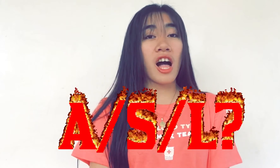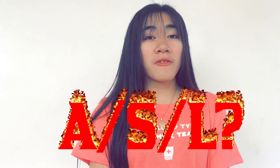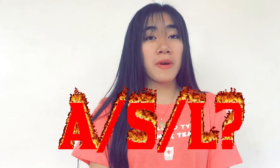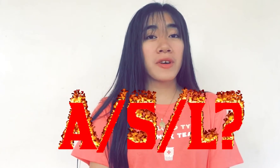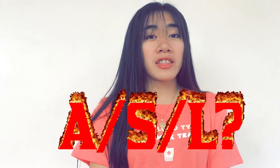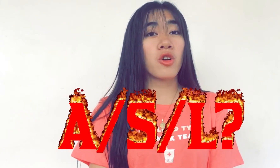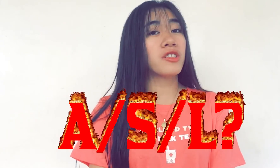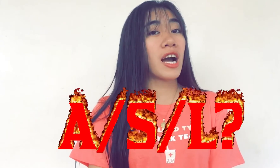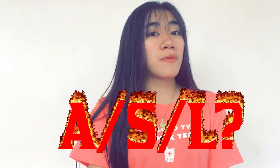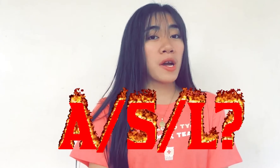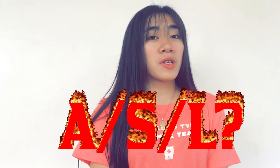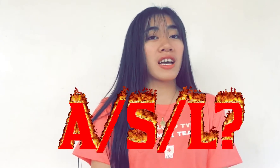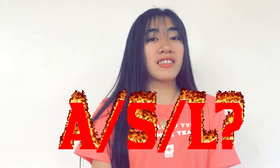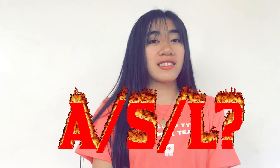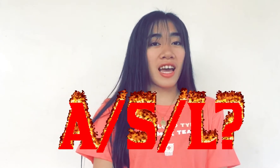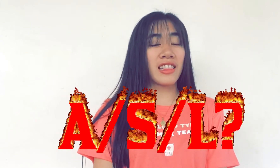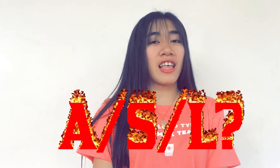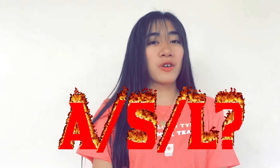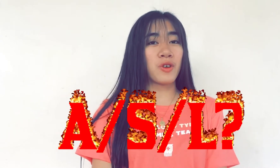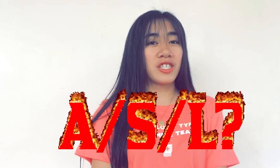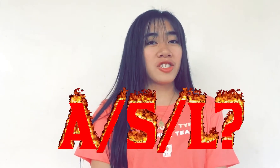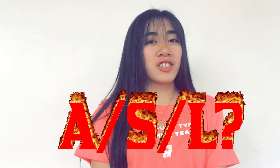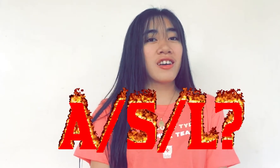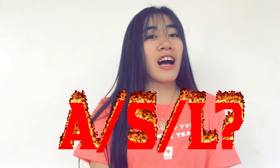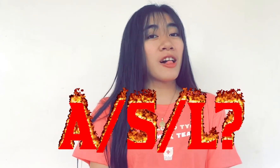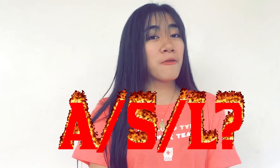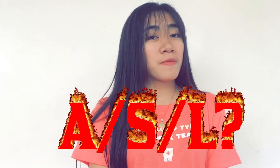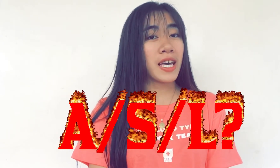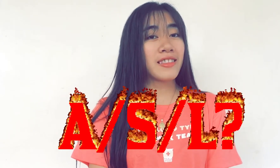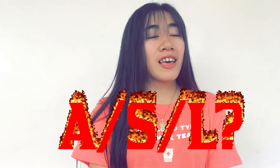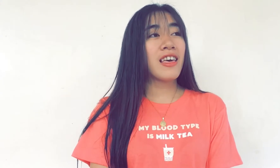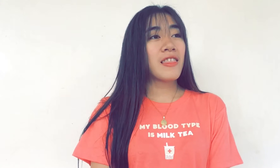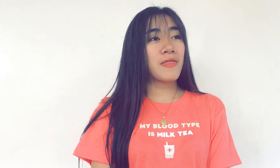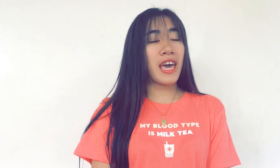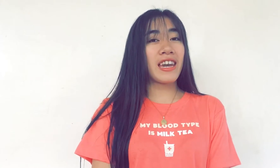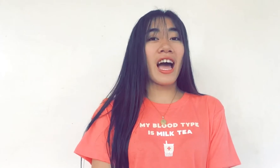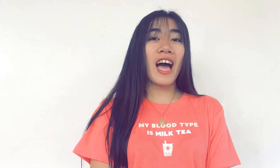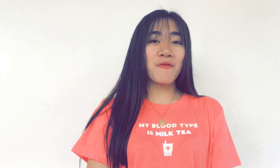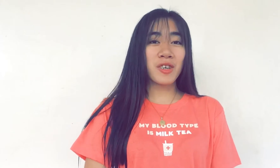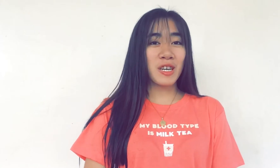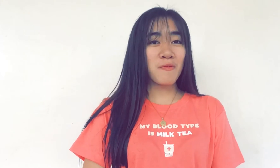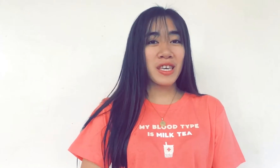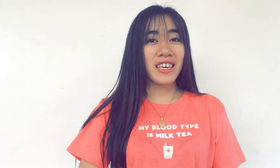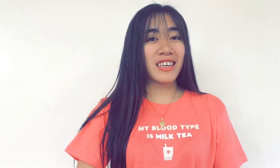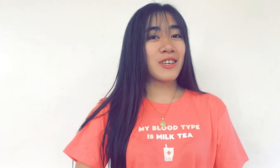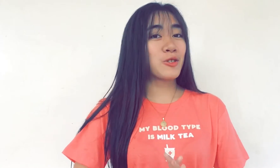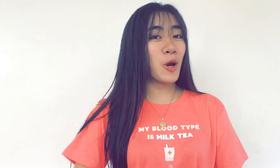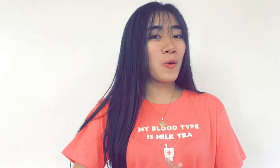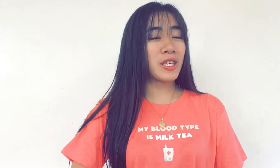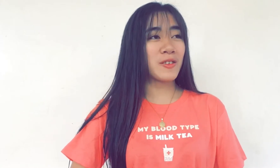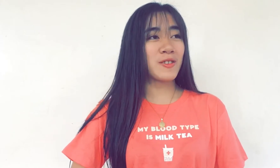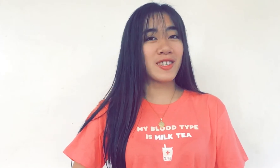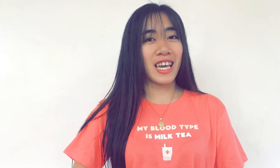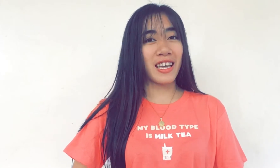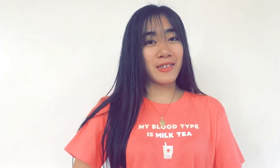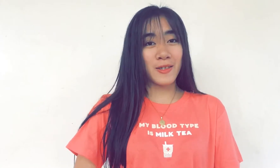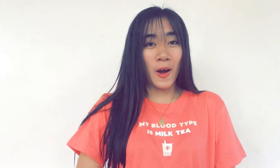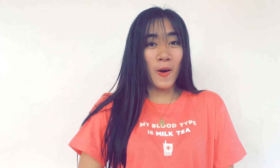alphabet or the American Sign Language alphabet that I'm gonna be showing you today. So